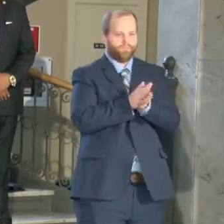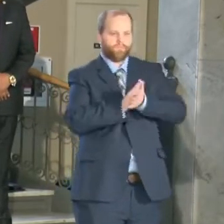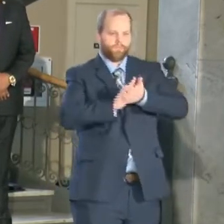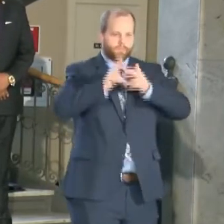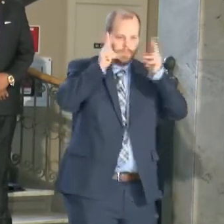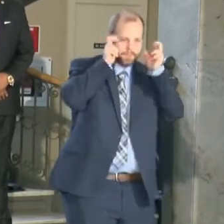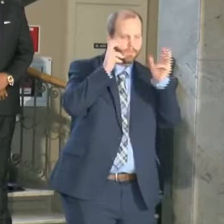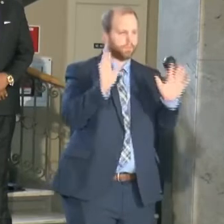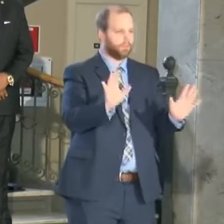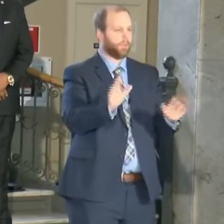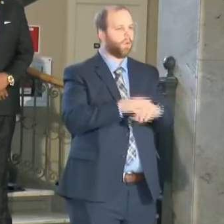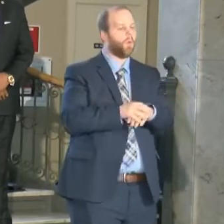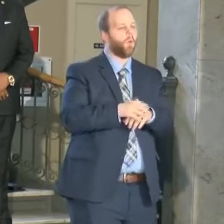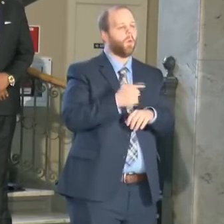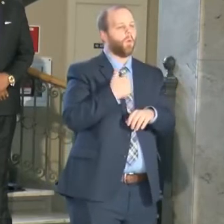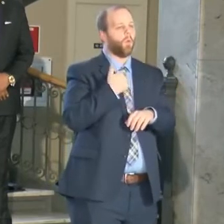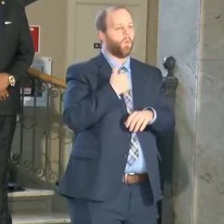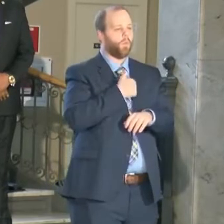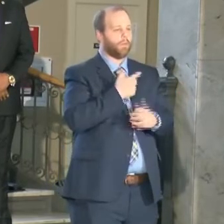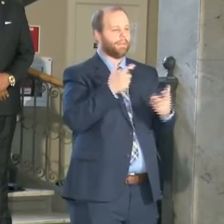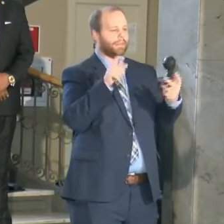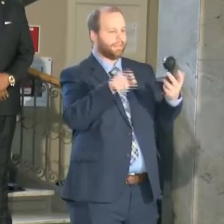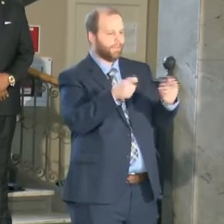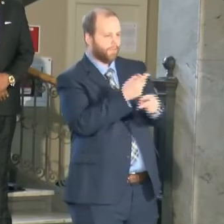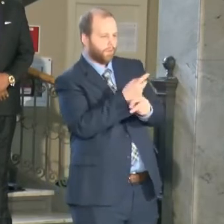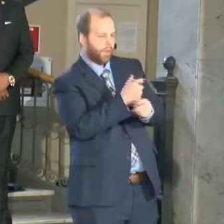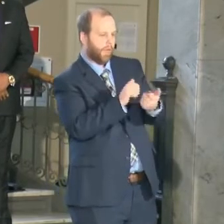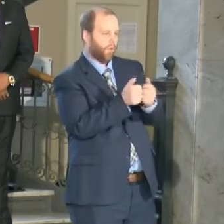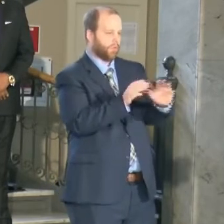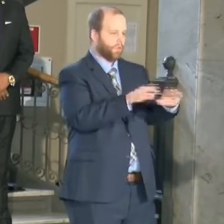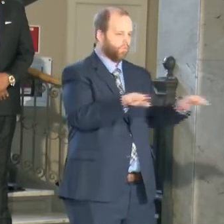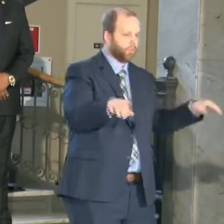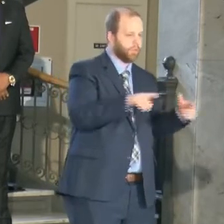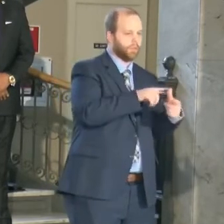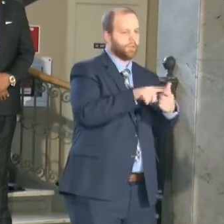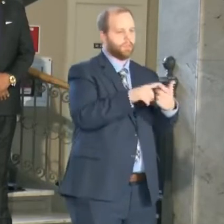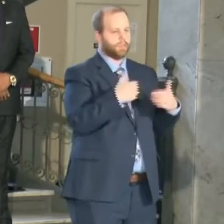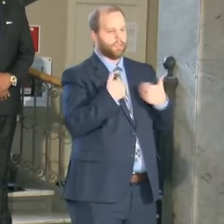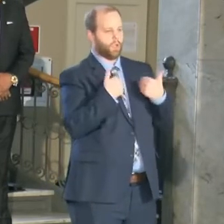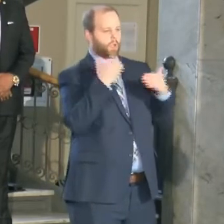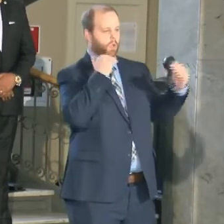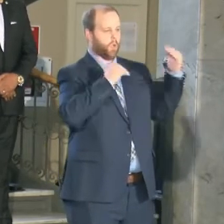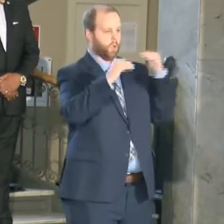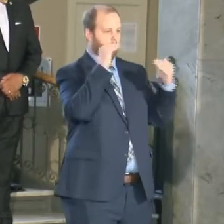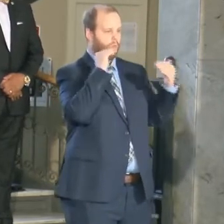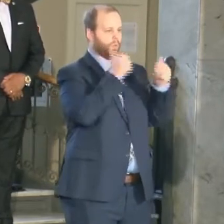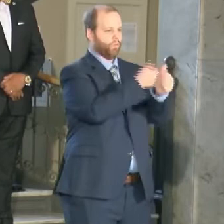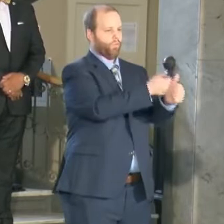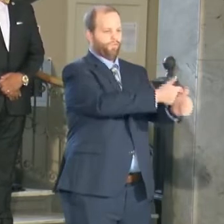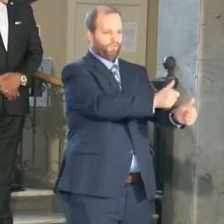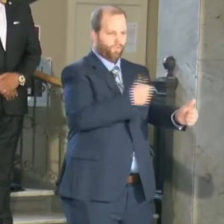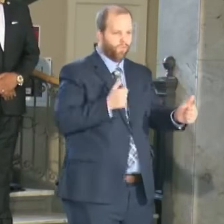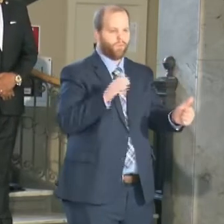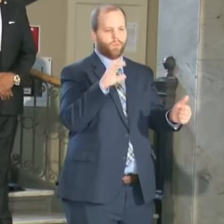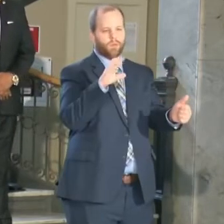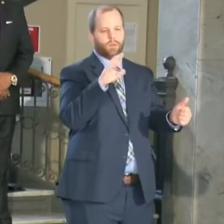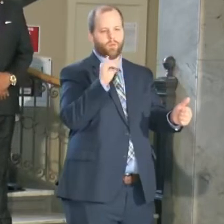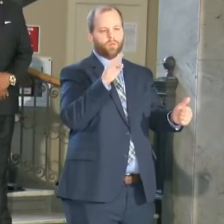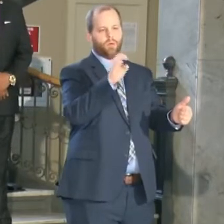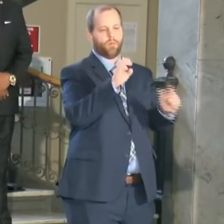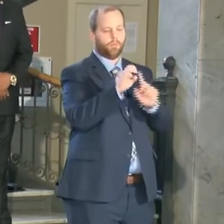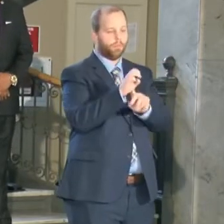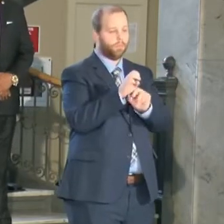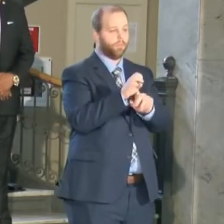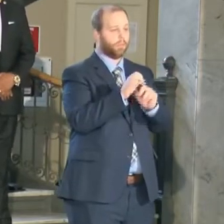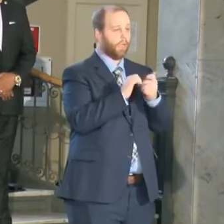and figuring out how do we get our children our young adults off the streets of crime and so and we do that by focusing on these new